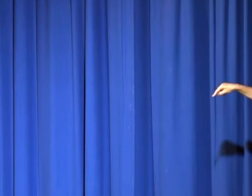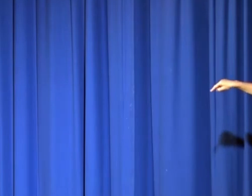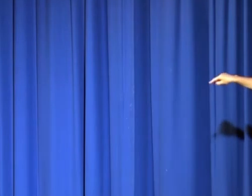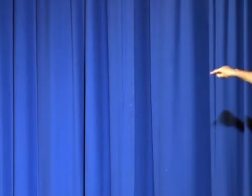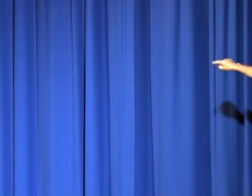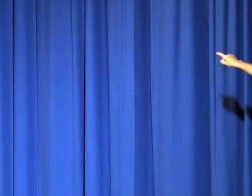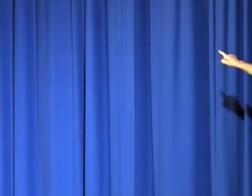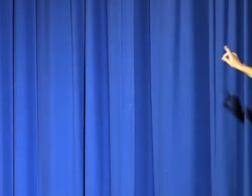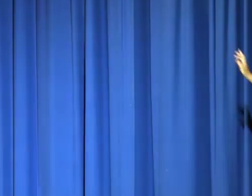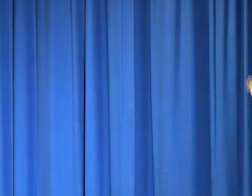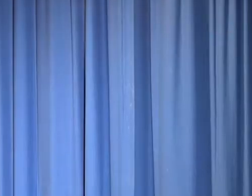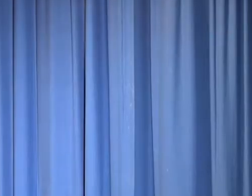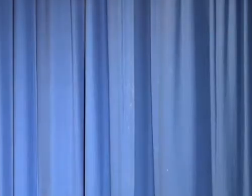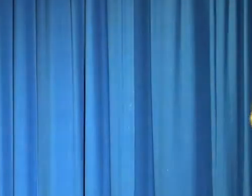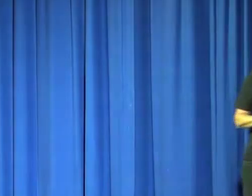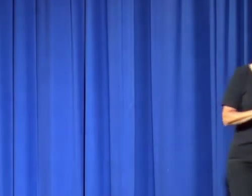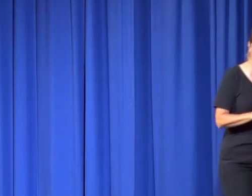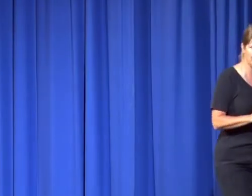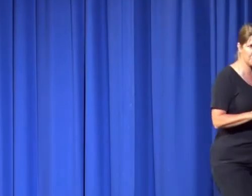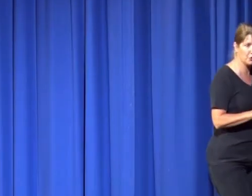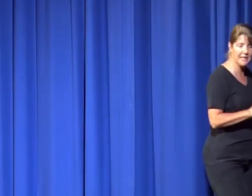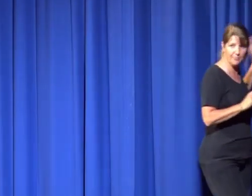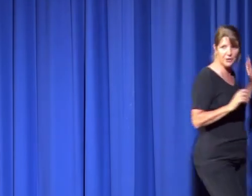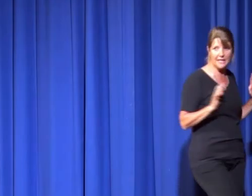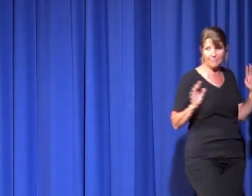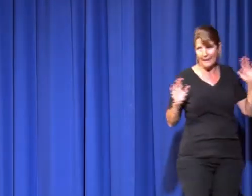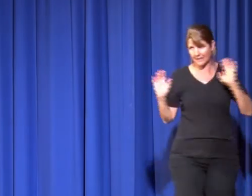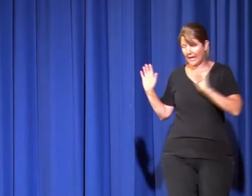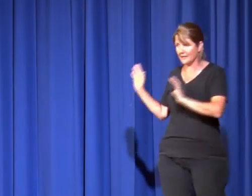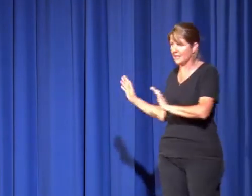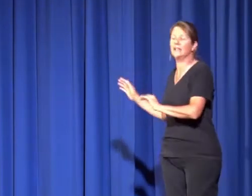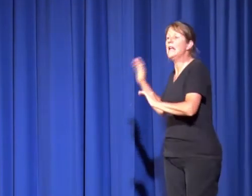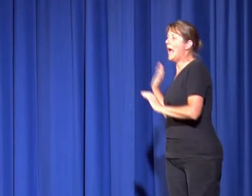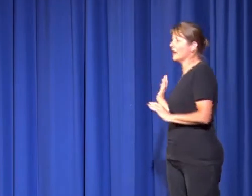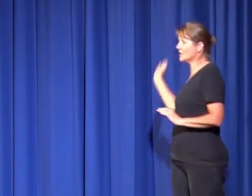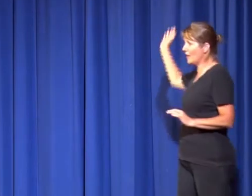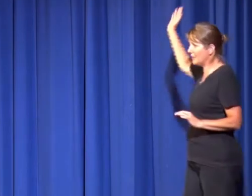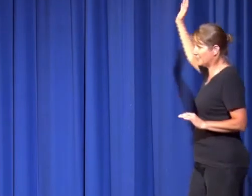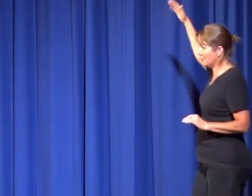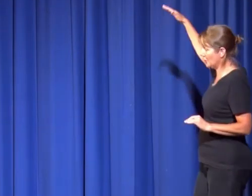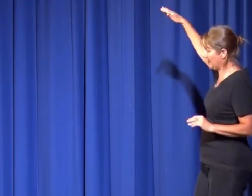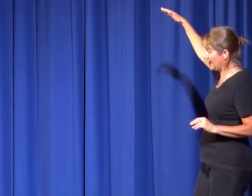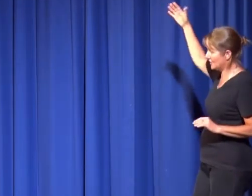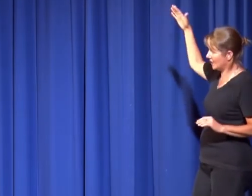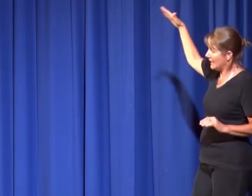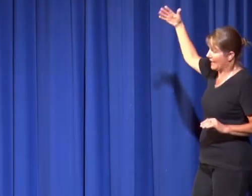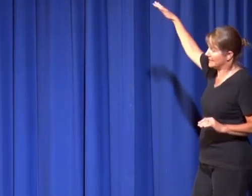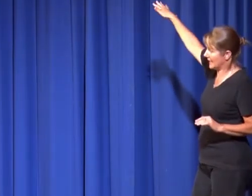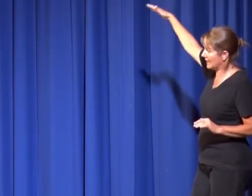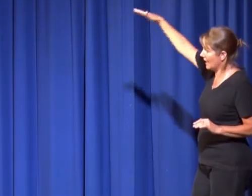drives down to the house. And so I run from bush to tree to bush to get back to the house yard and I scramble up to the top of the haystack and